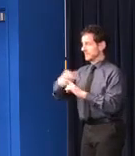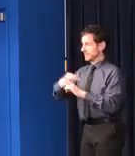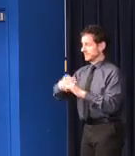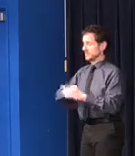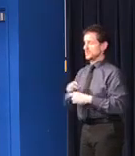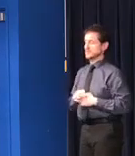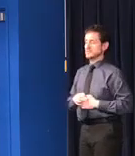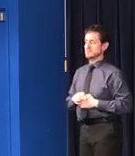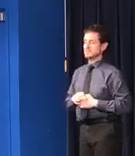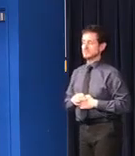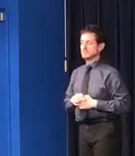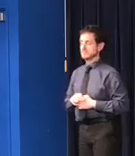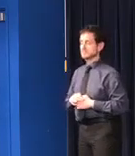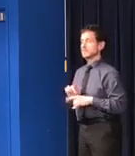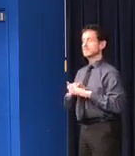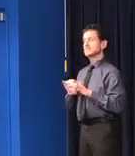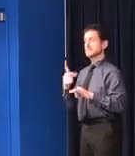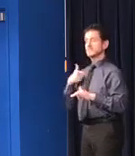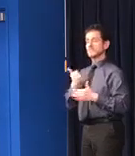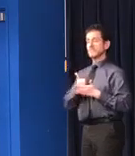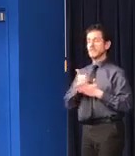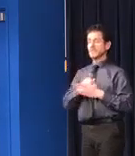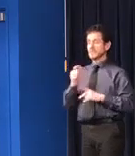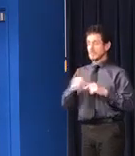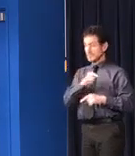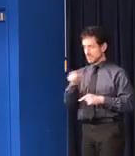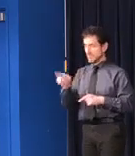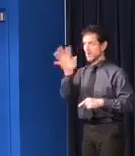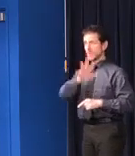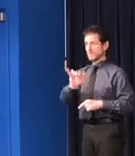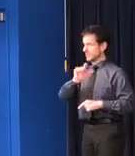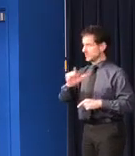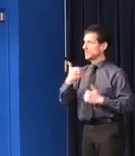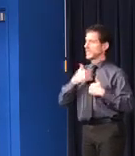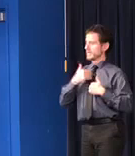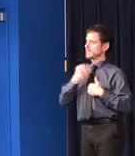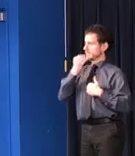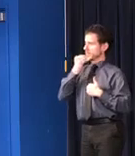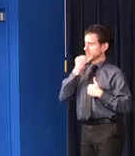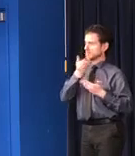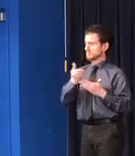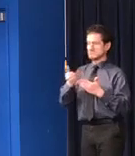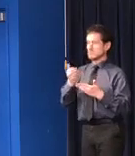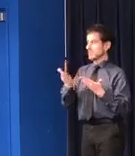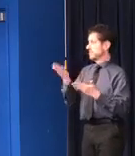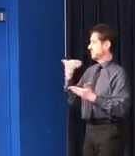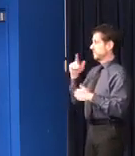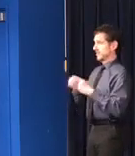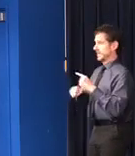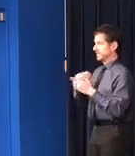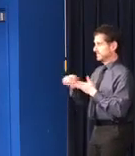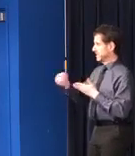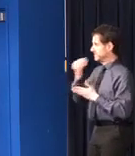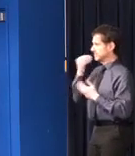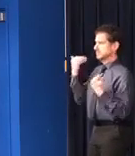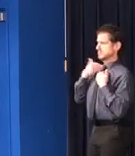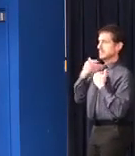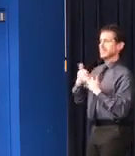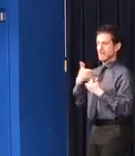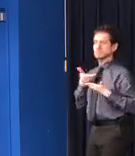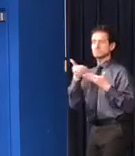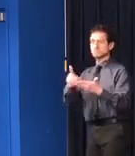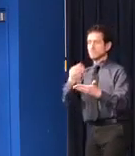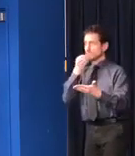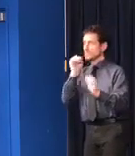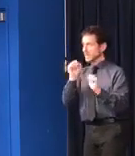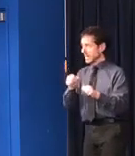also putting food on the table of Illinois residents. While some of our offices are still open, we do urge individuals to